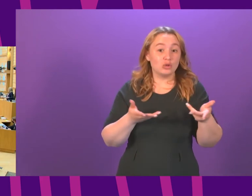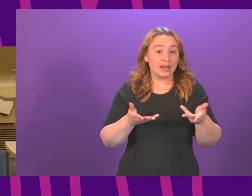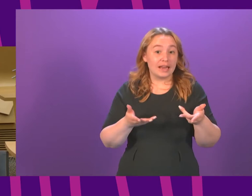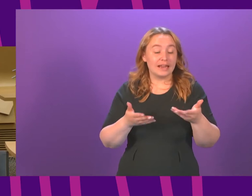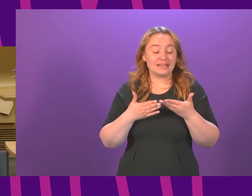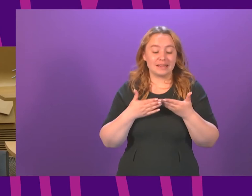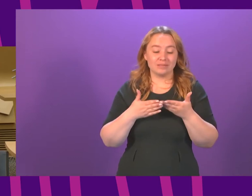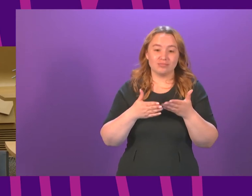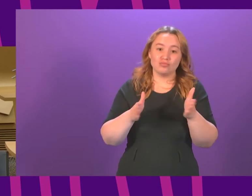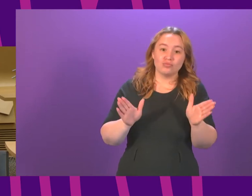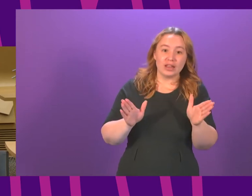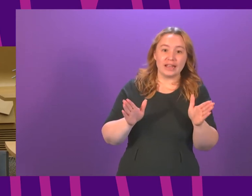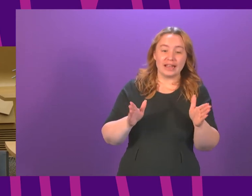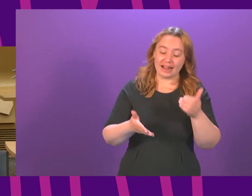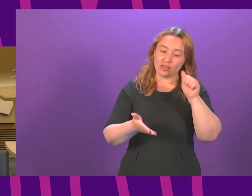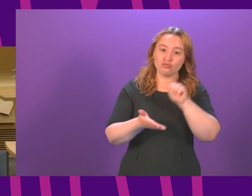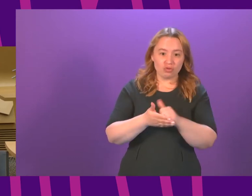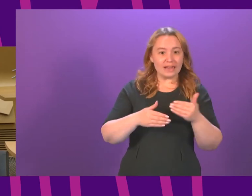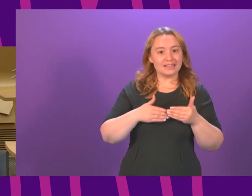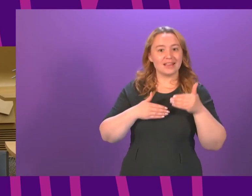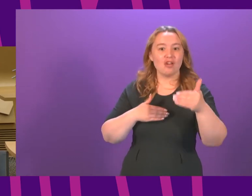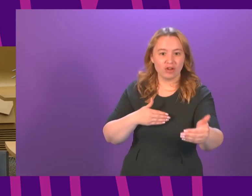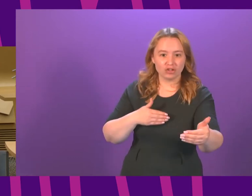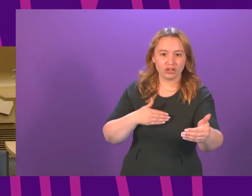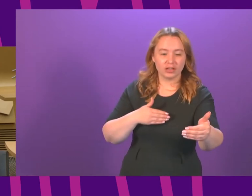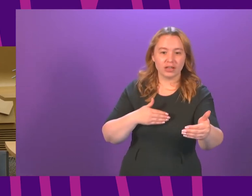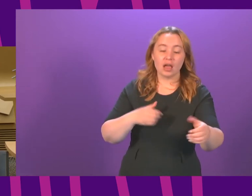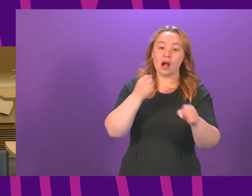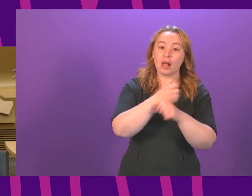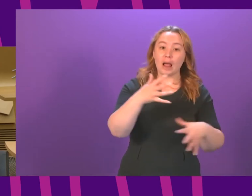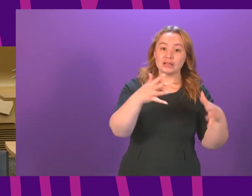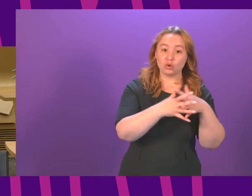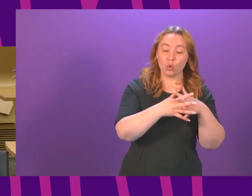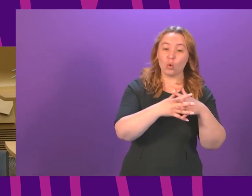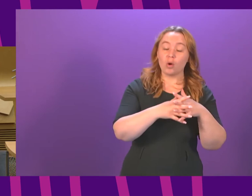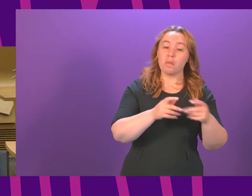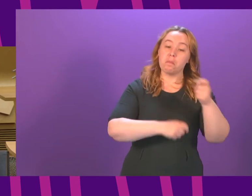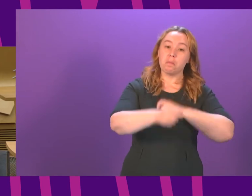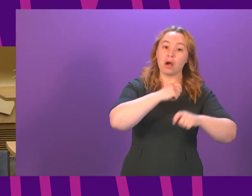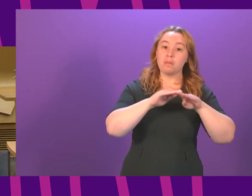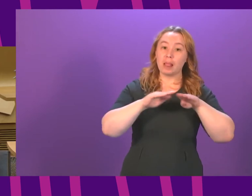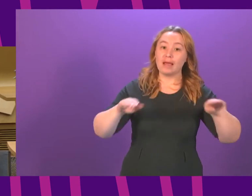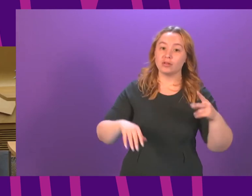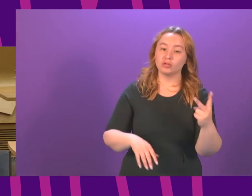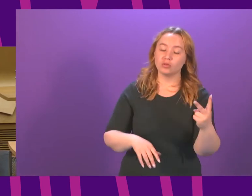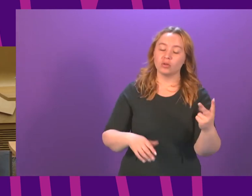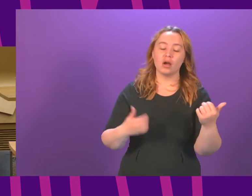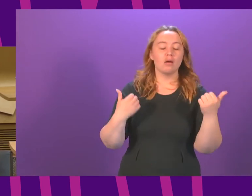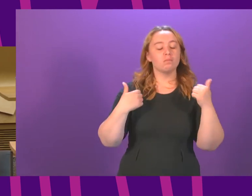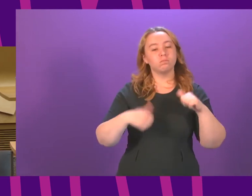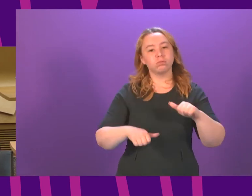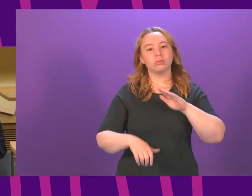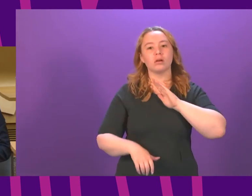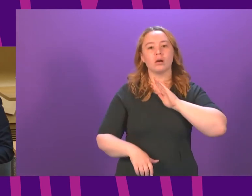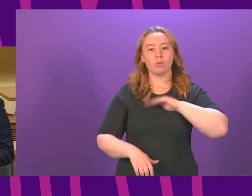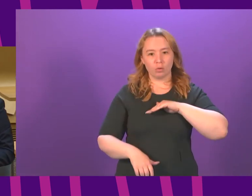move in the right direction. And for the people of Glasgow, the move to Level 2 from Saturday will be a most welcome step to